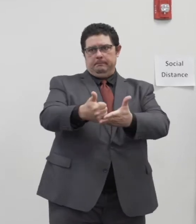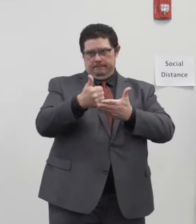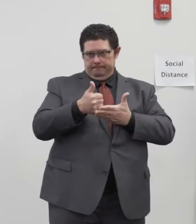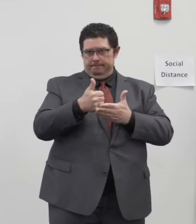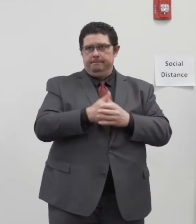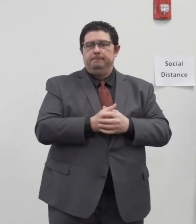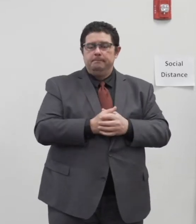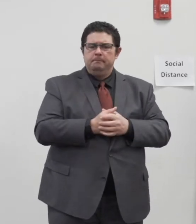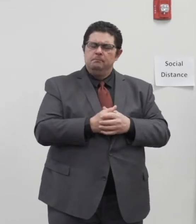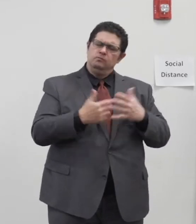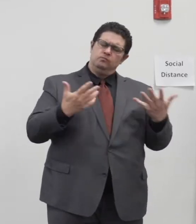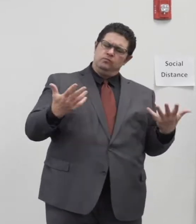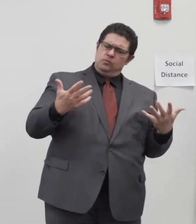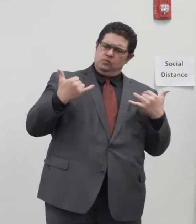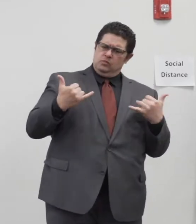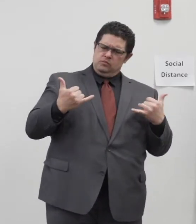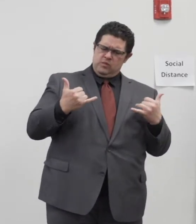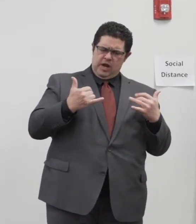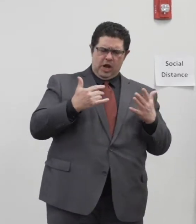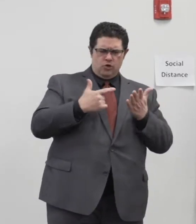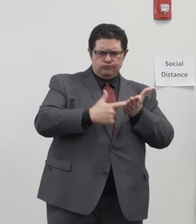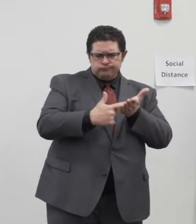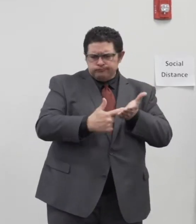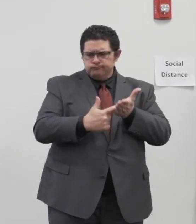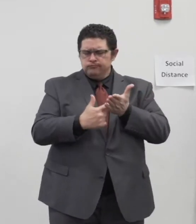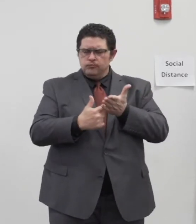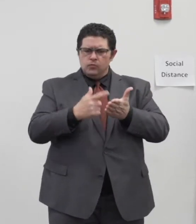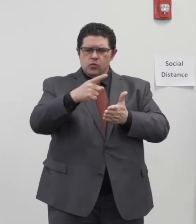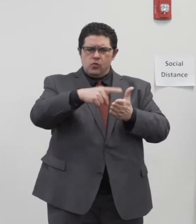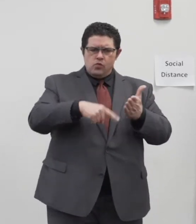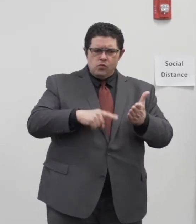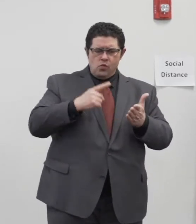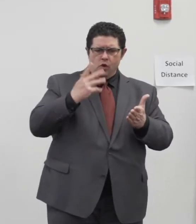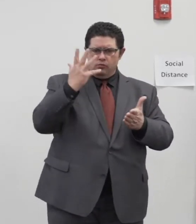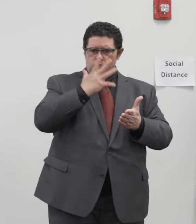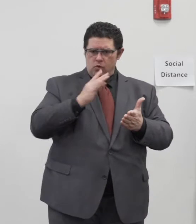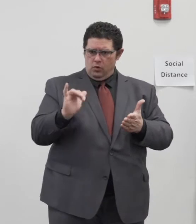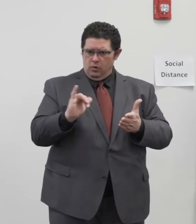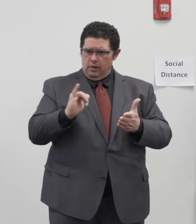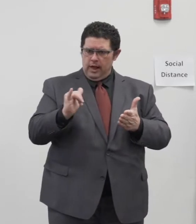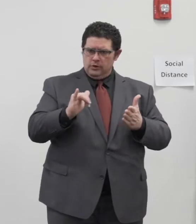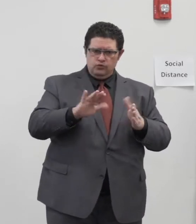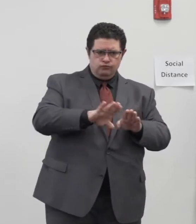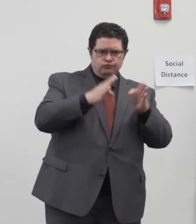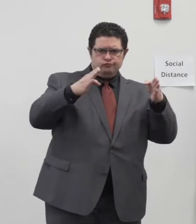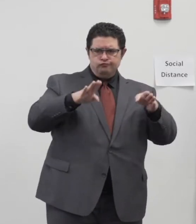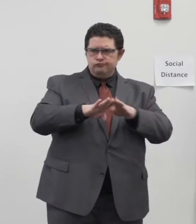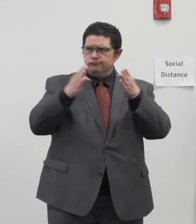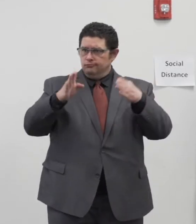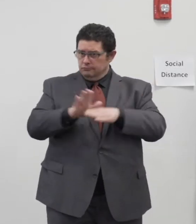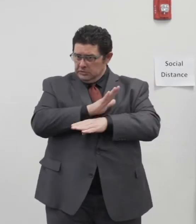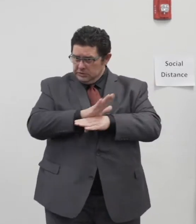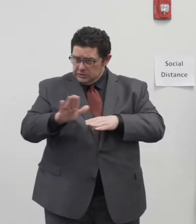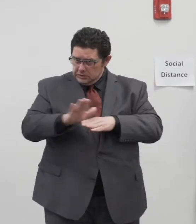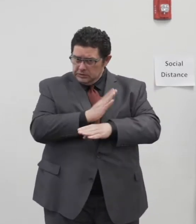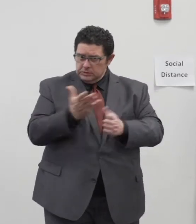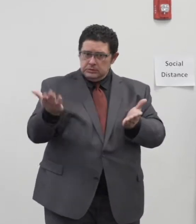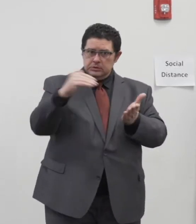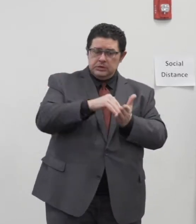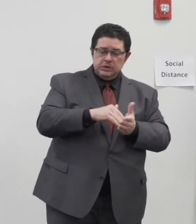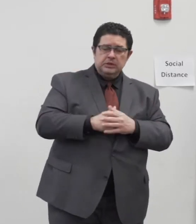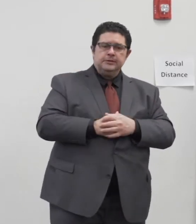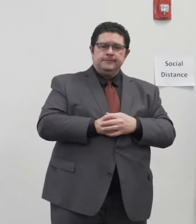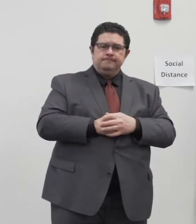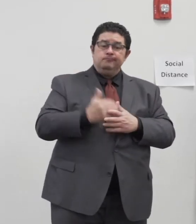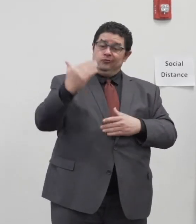about what it would look like ending some of the restrictions and getting our businesses open again. We know that the economy has taken